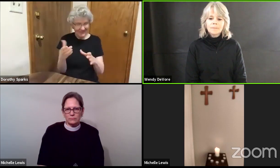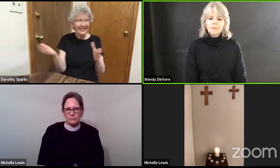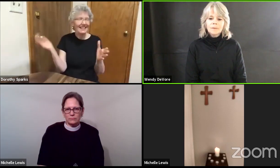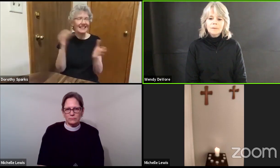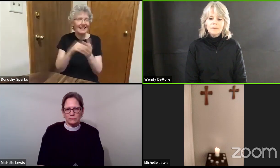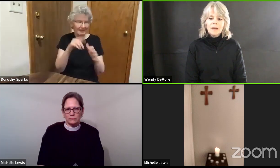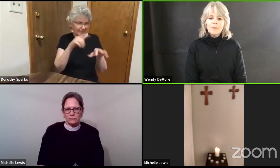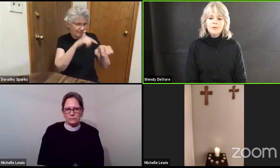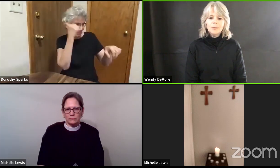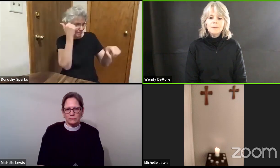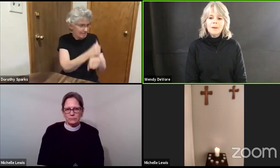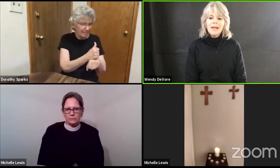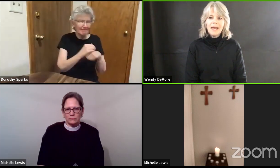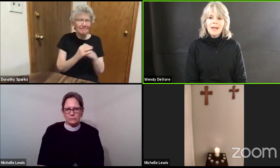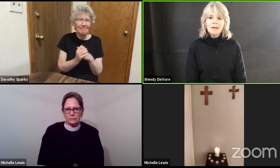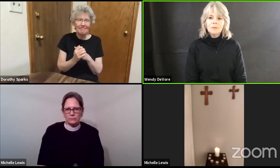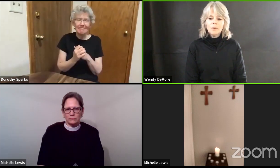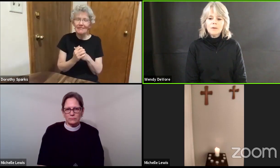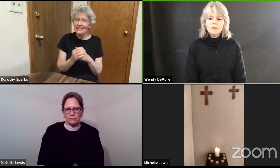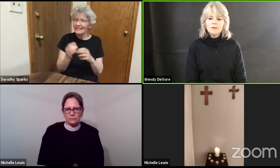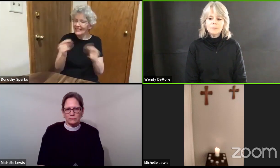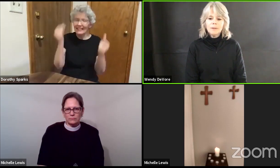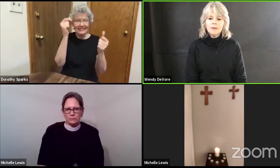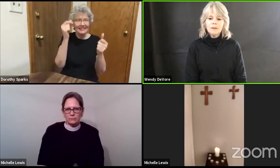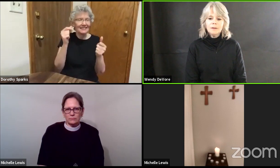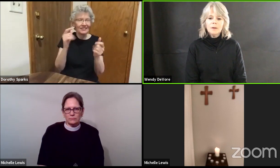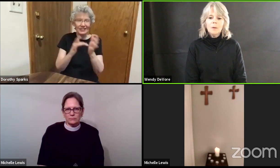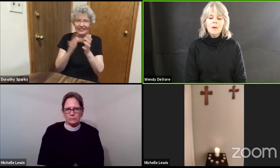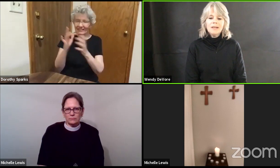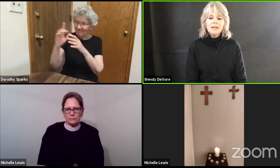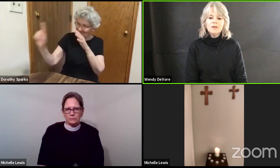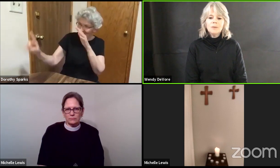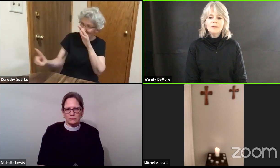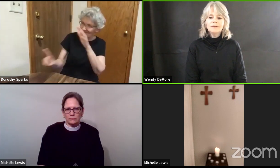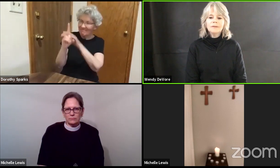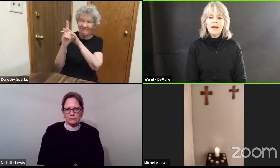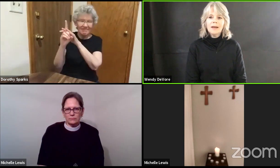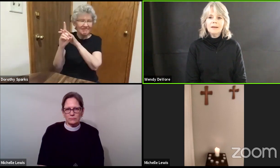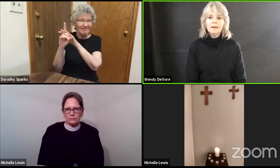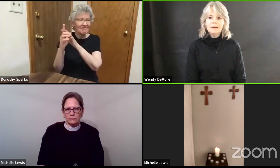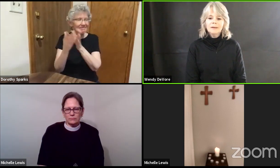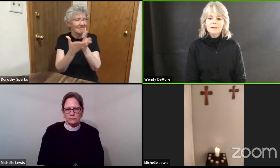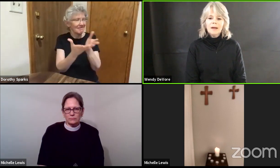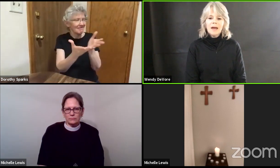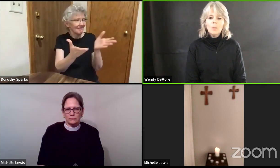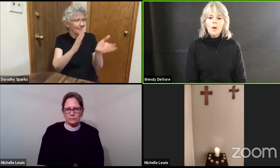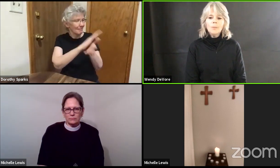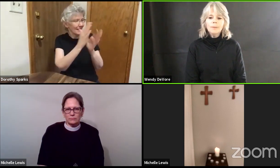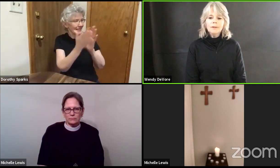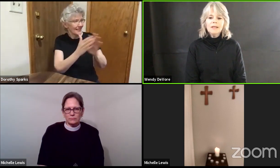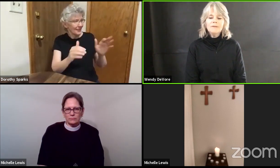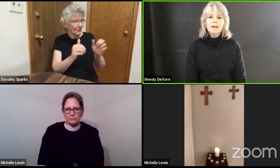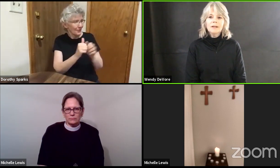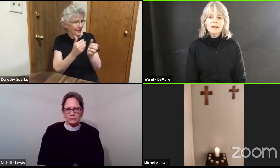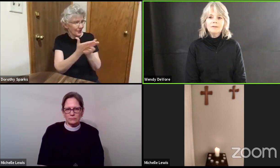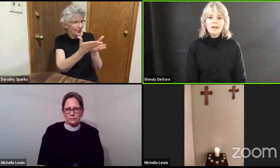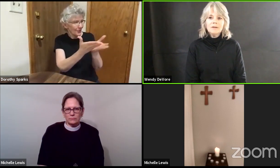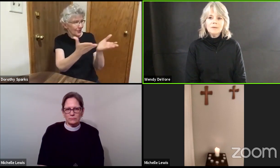I must put my hand where the spear went into his side I won't believe unless I do